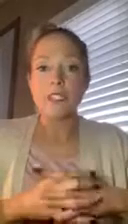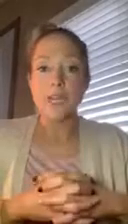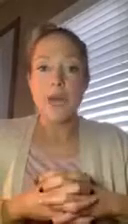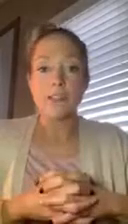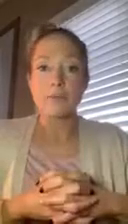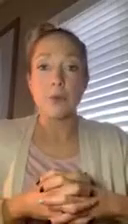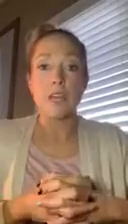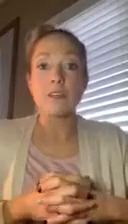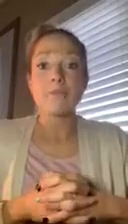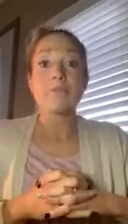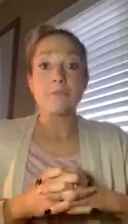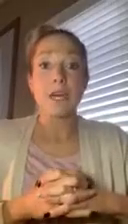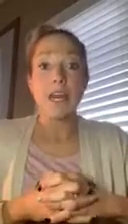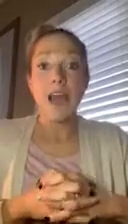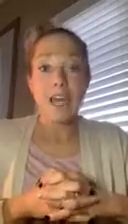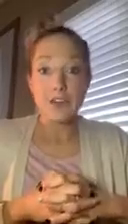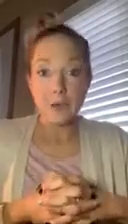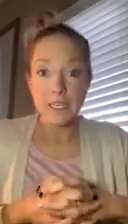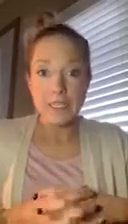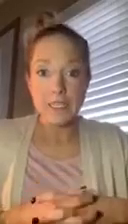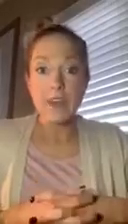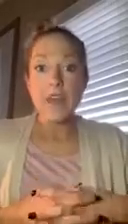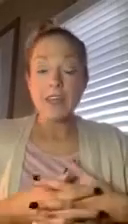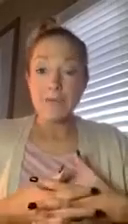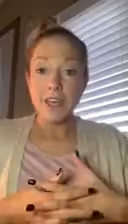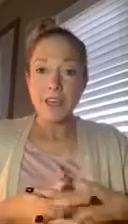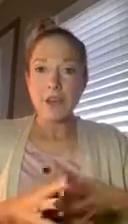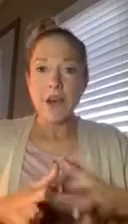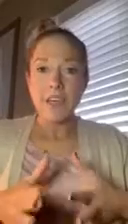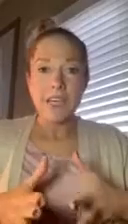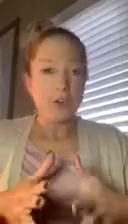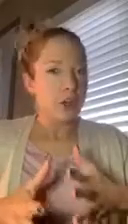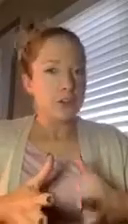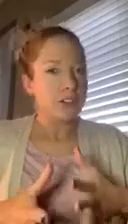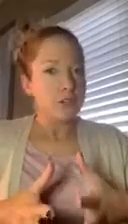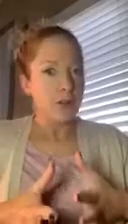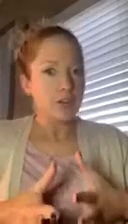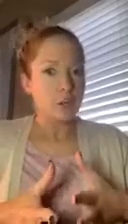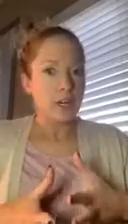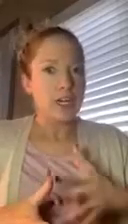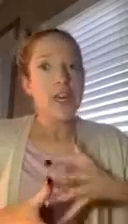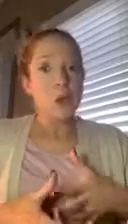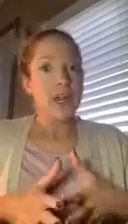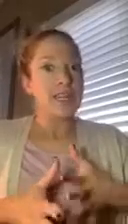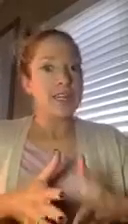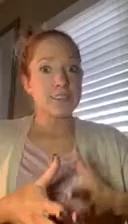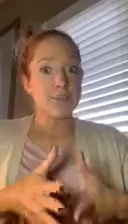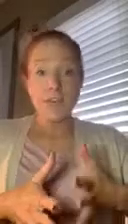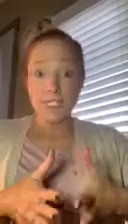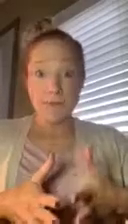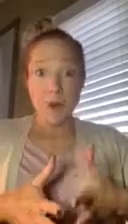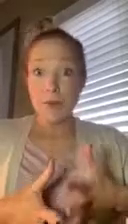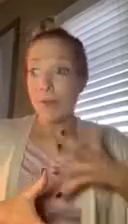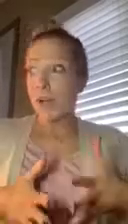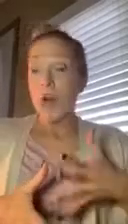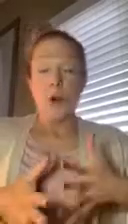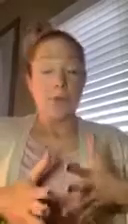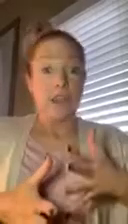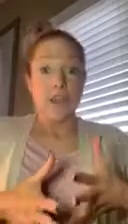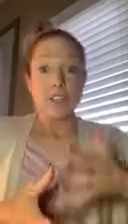at at this point, but I had no idea. And me, you know how I get, you heard the seatbelt story. When I get into frantic mode, I'm like, oh my gosh, where